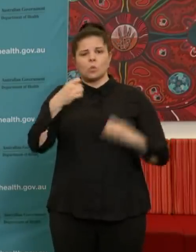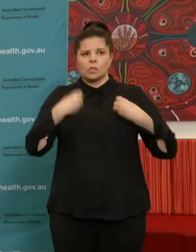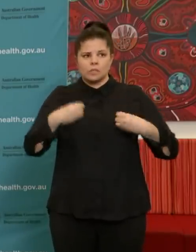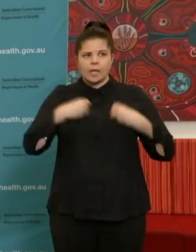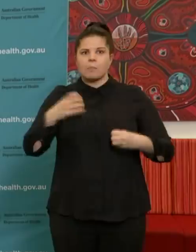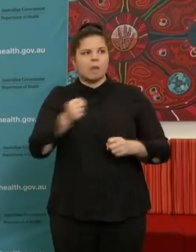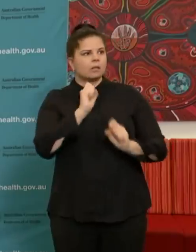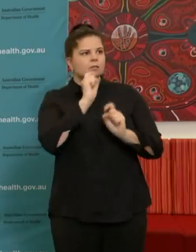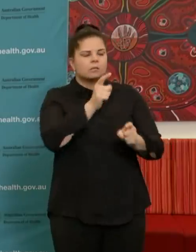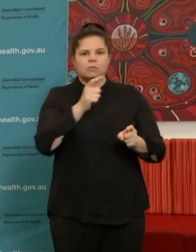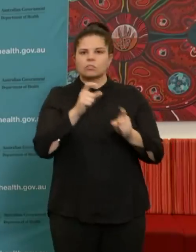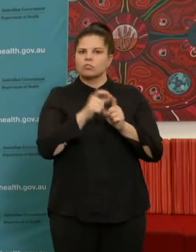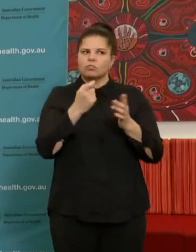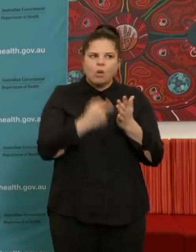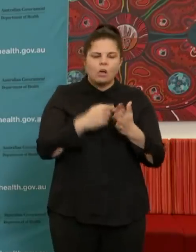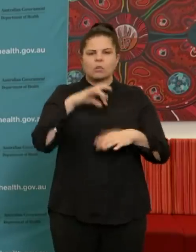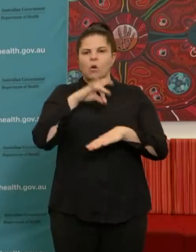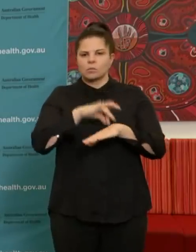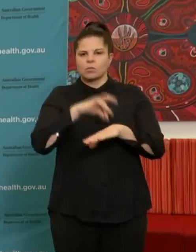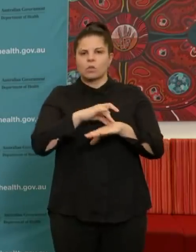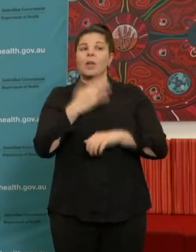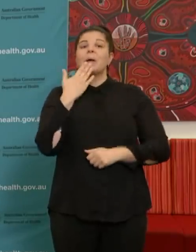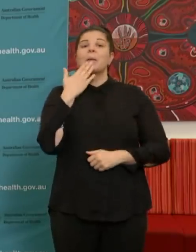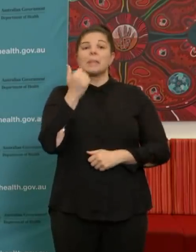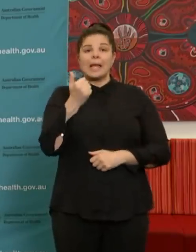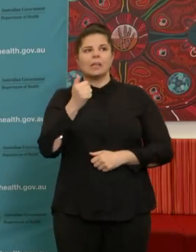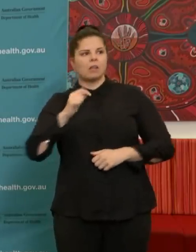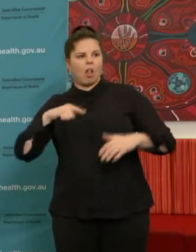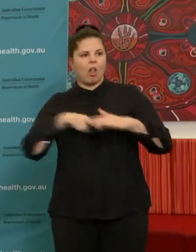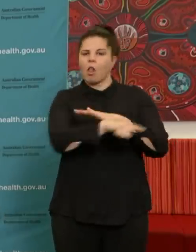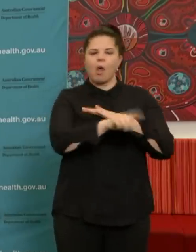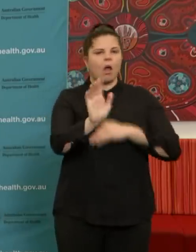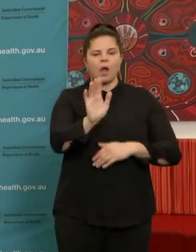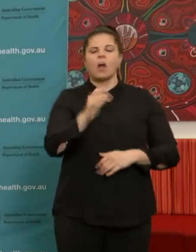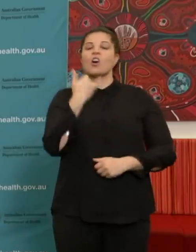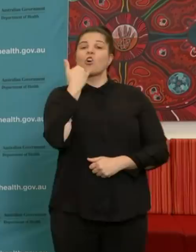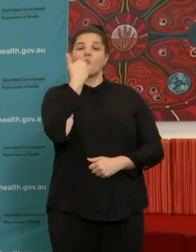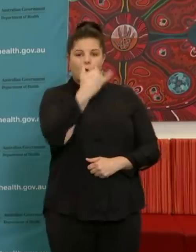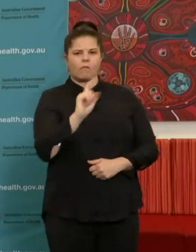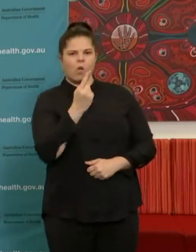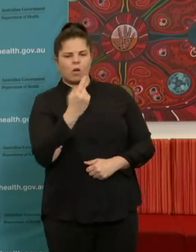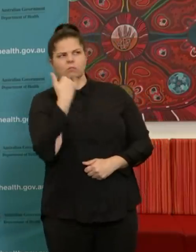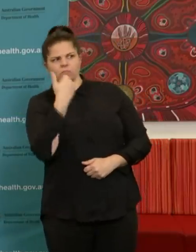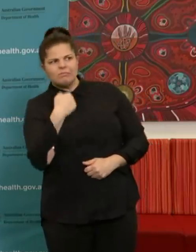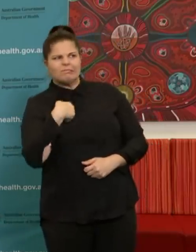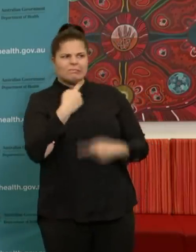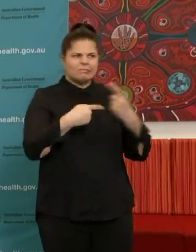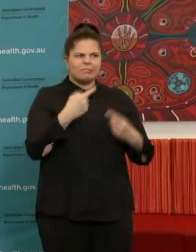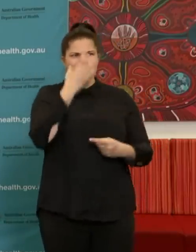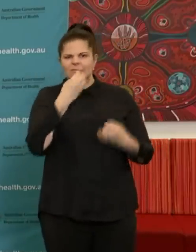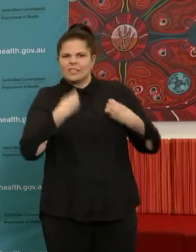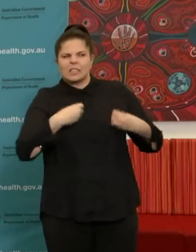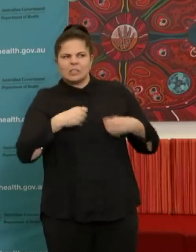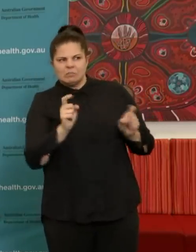health professional support, please ring ahead and there'll be appropriate ways of dealing with that safely